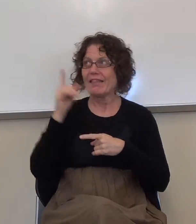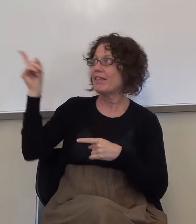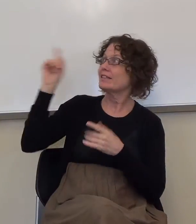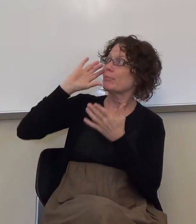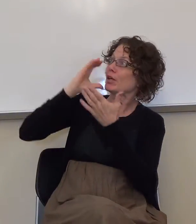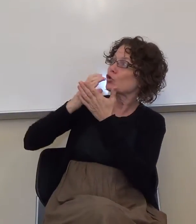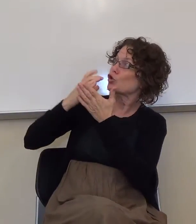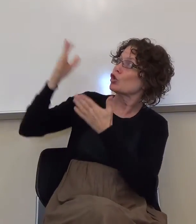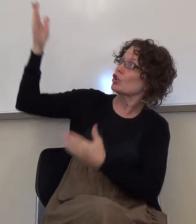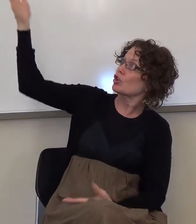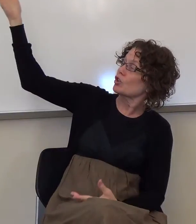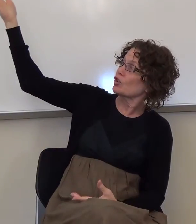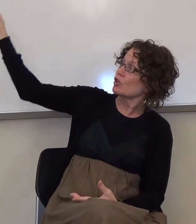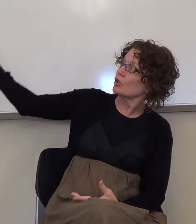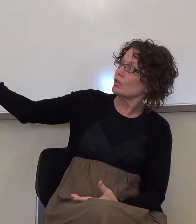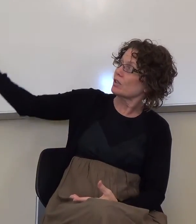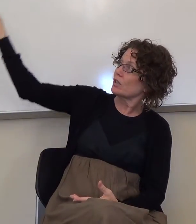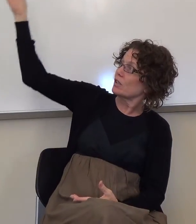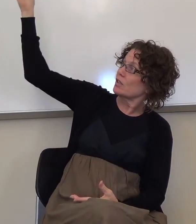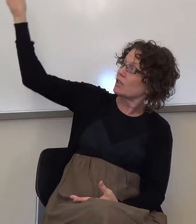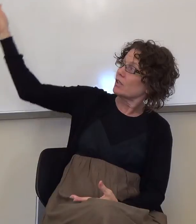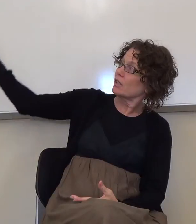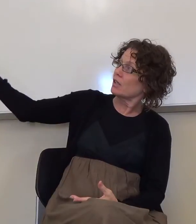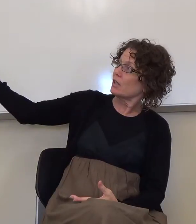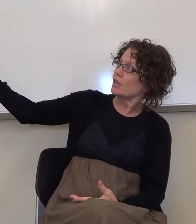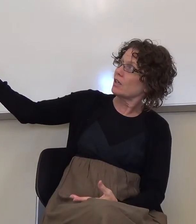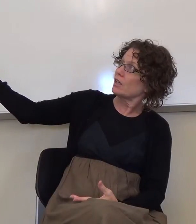is. Let's erase on this other side.